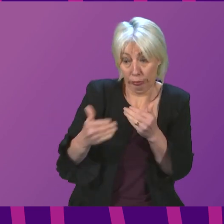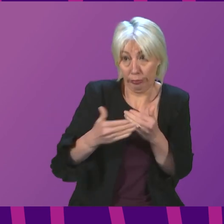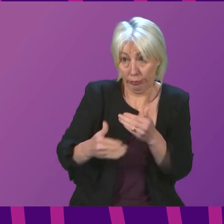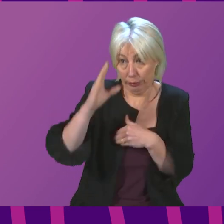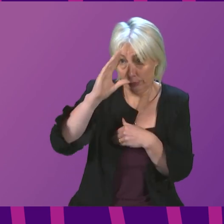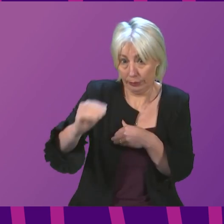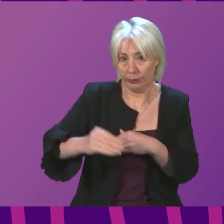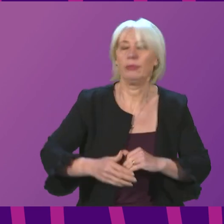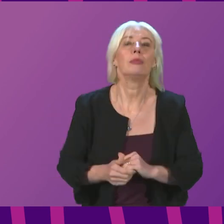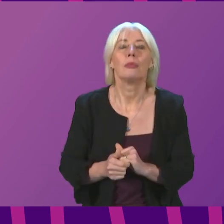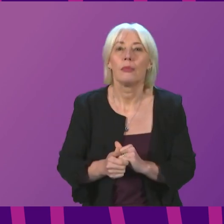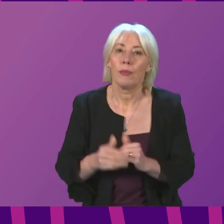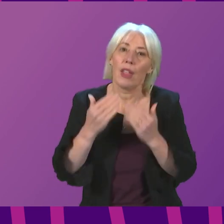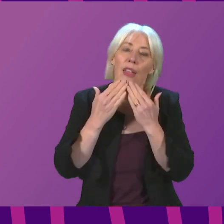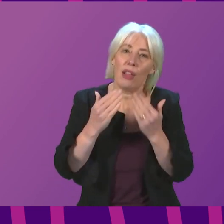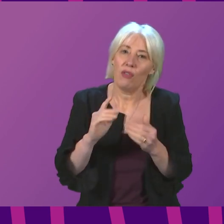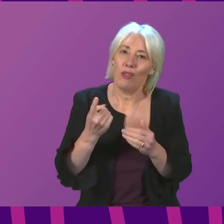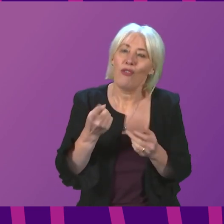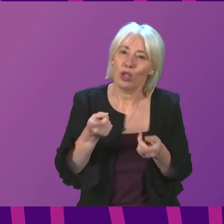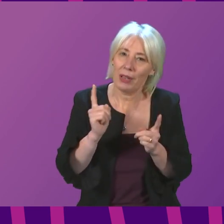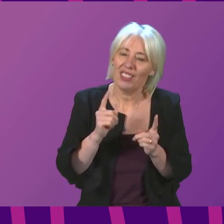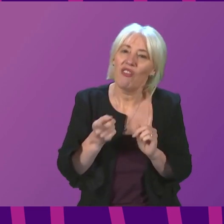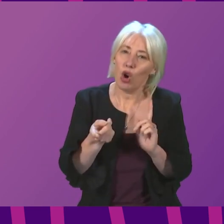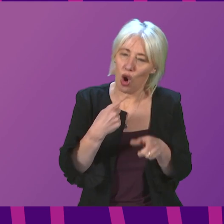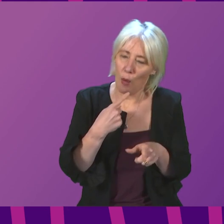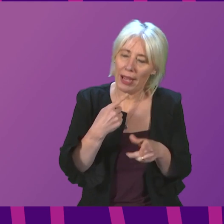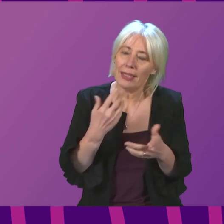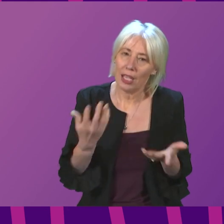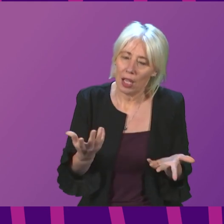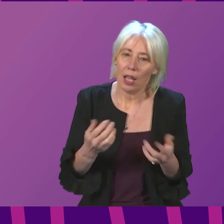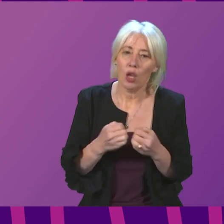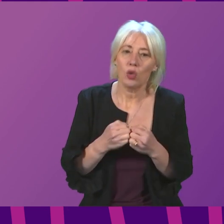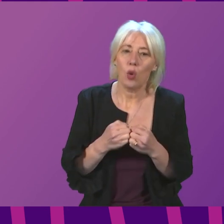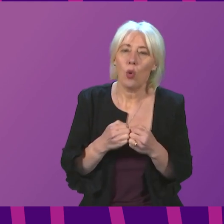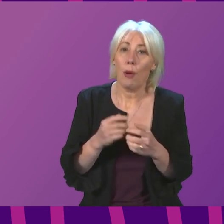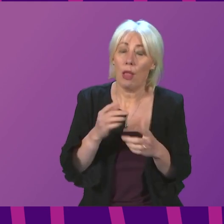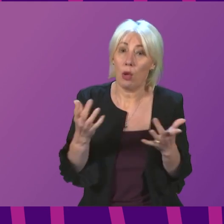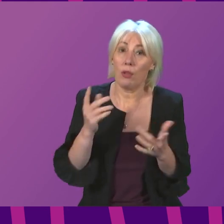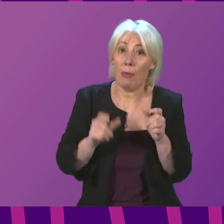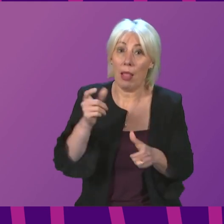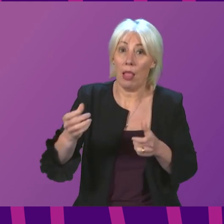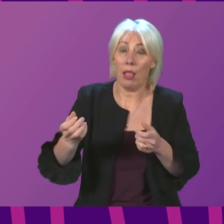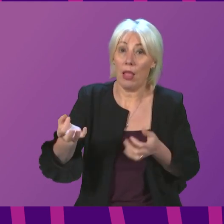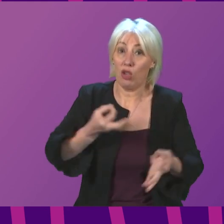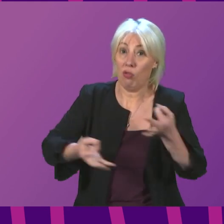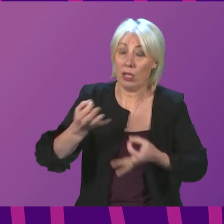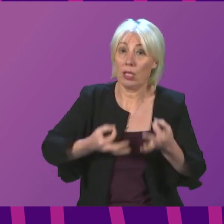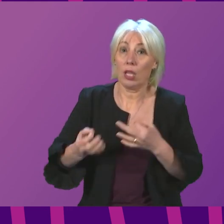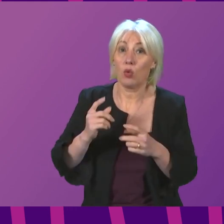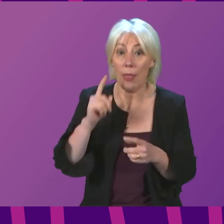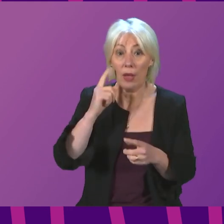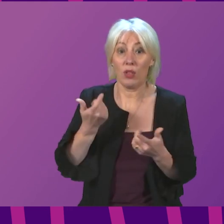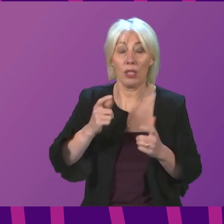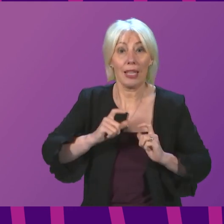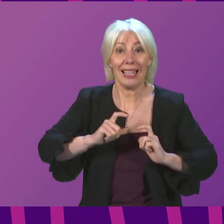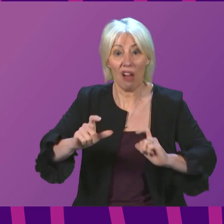Pauline Thank you. I thank the First Minister for her comment there. think that being the case, and given the level of interest, I would suggest that in the first instance, we